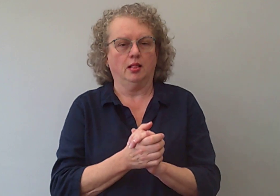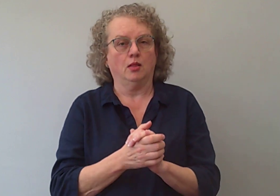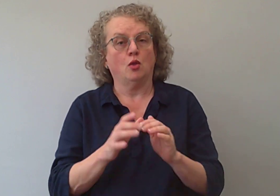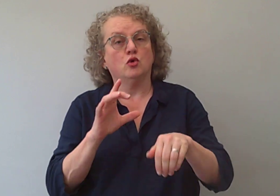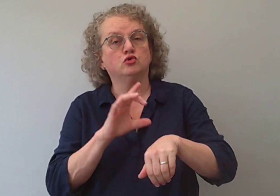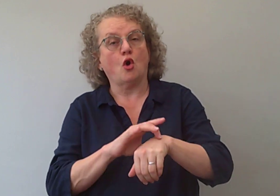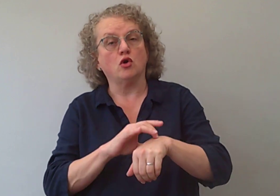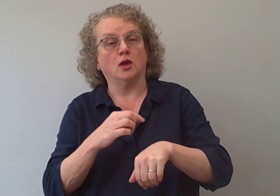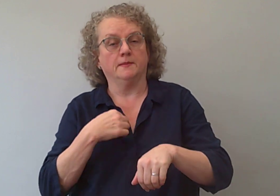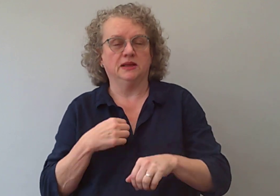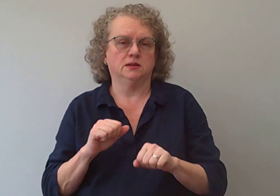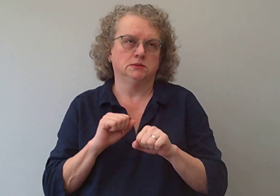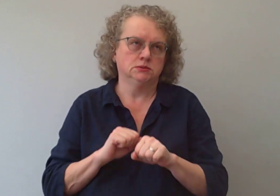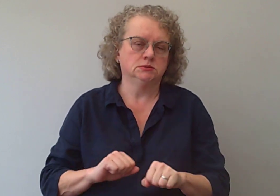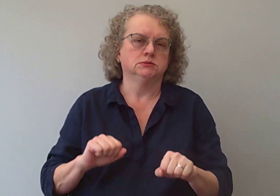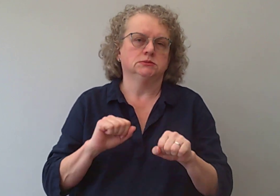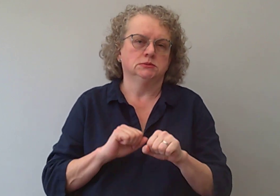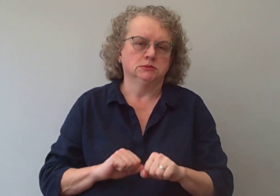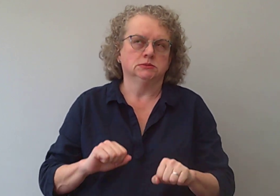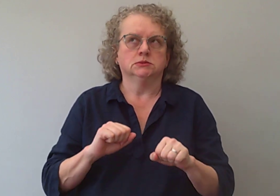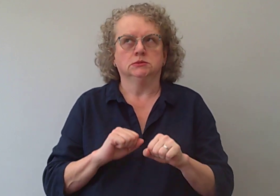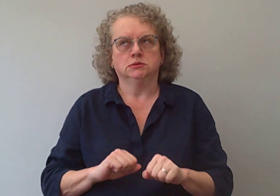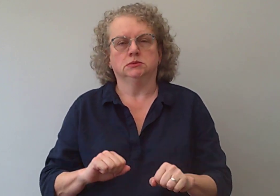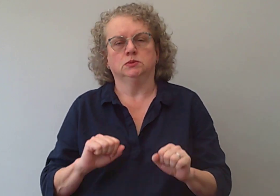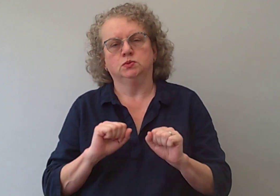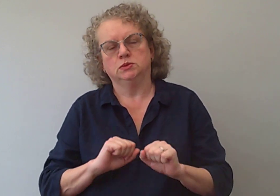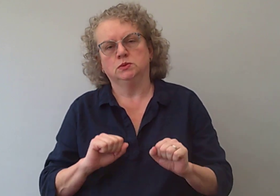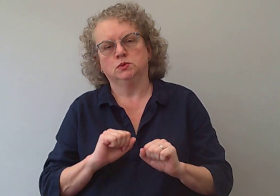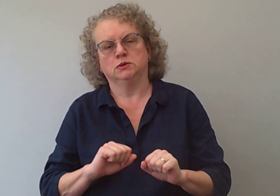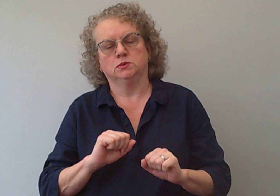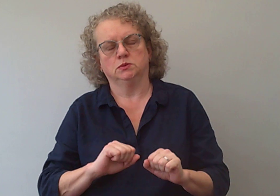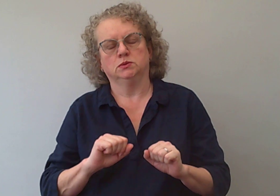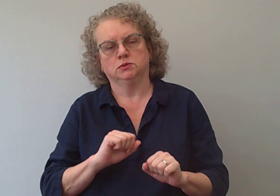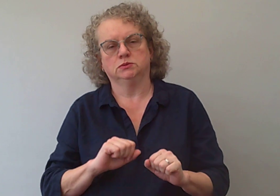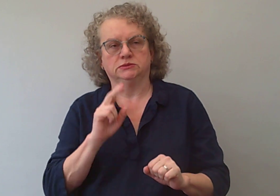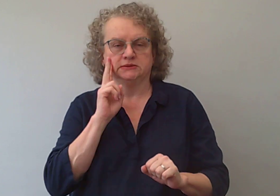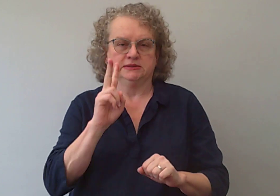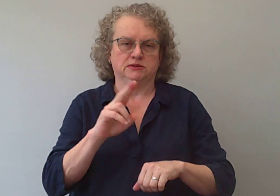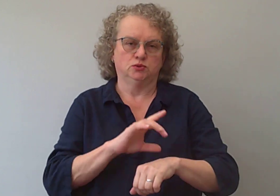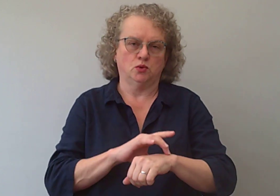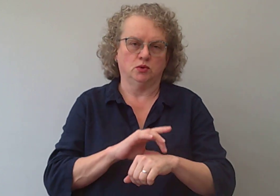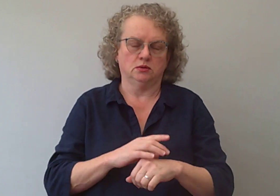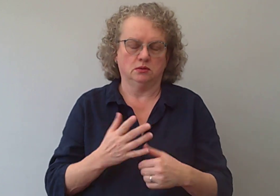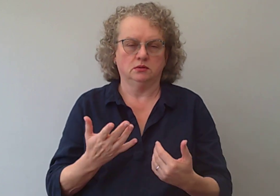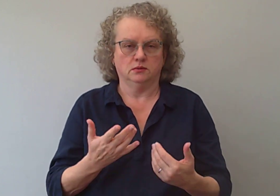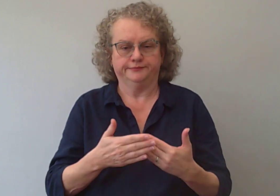I waited to see the doctor for quite a while.